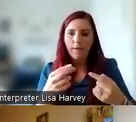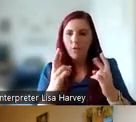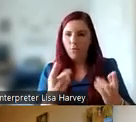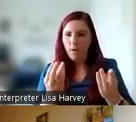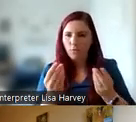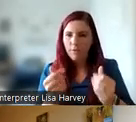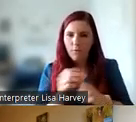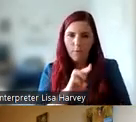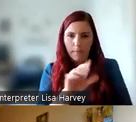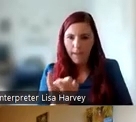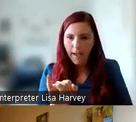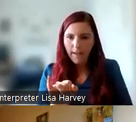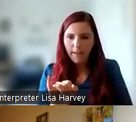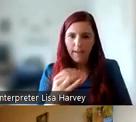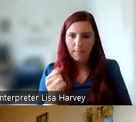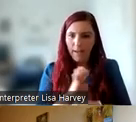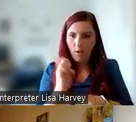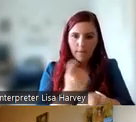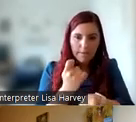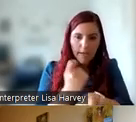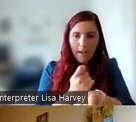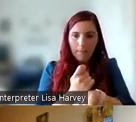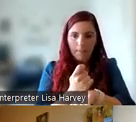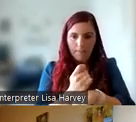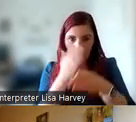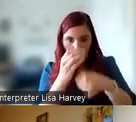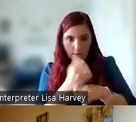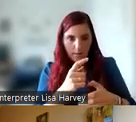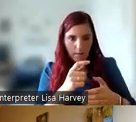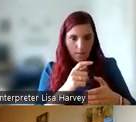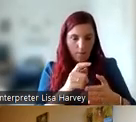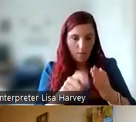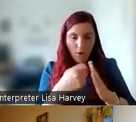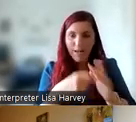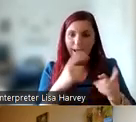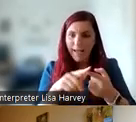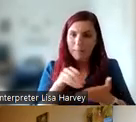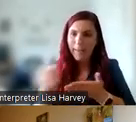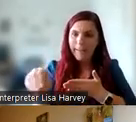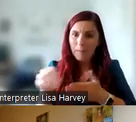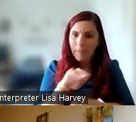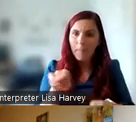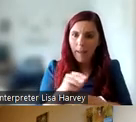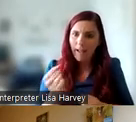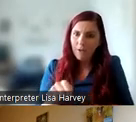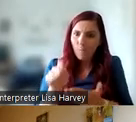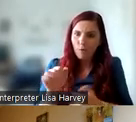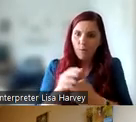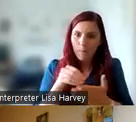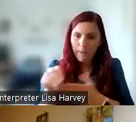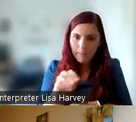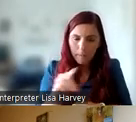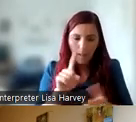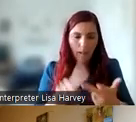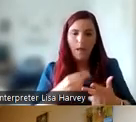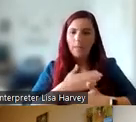for PPI. So having enough time built into the project and also having payment, a budget for that. And the emotional labor